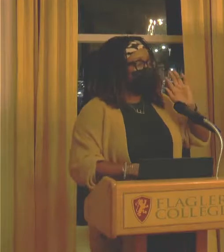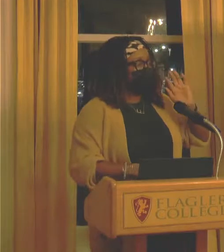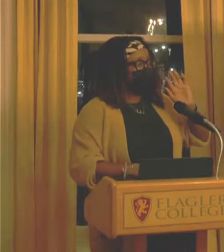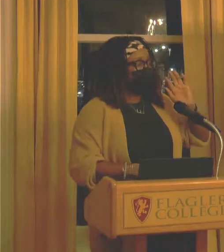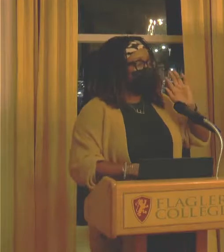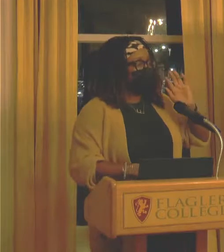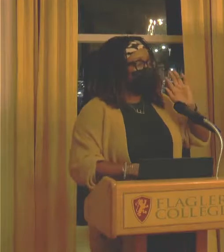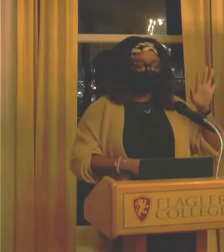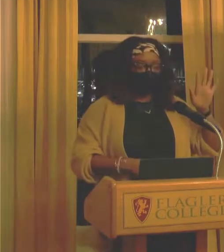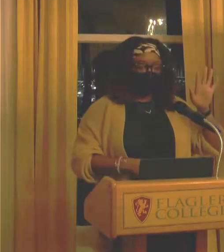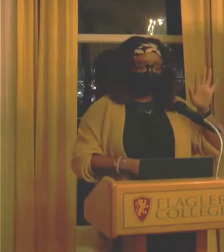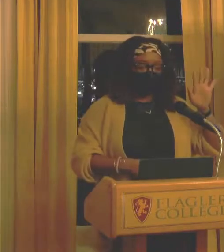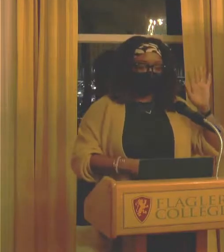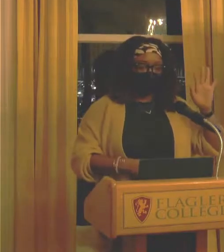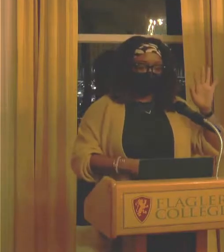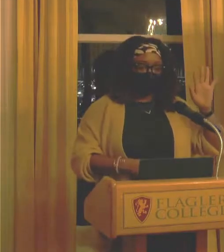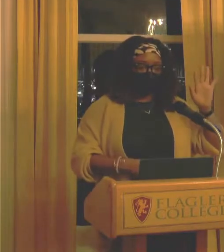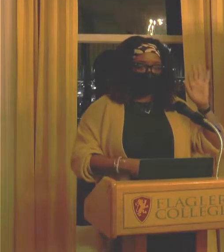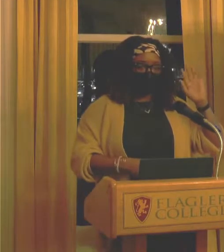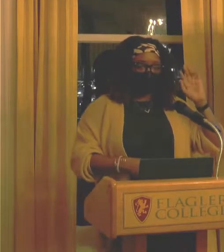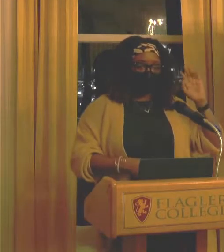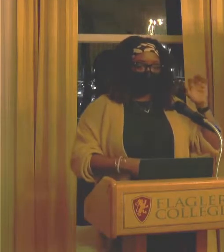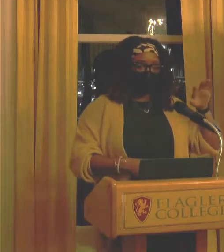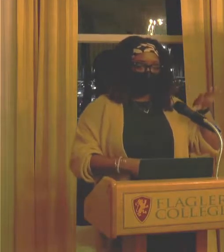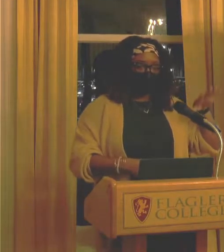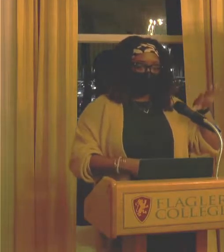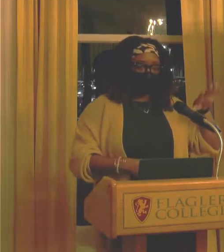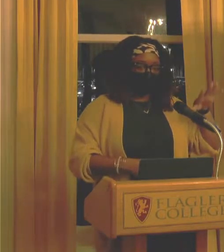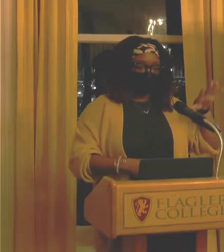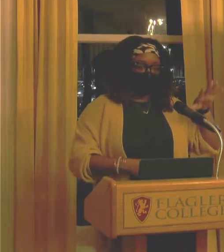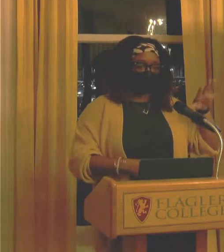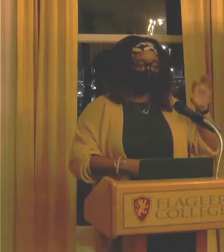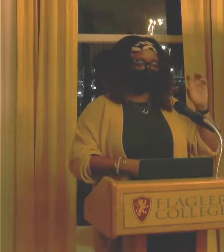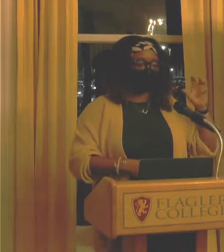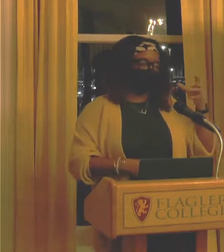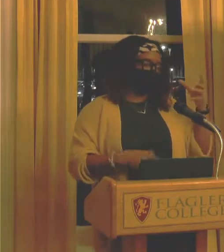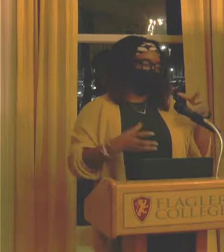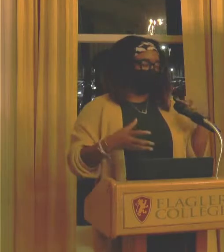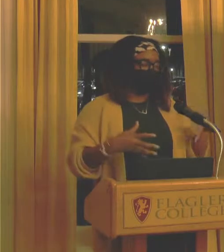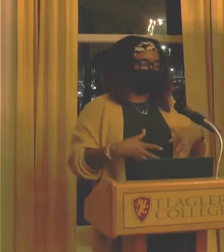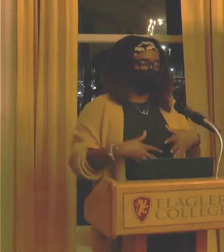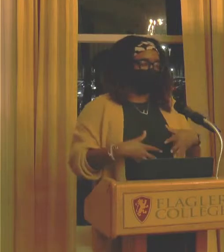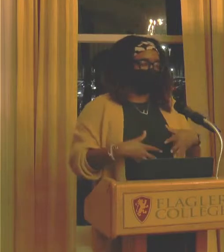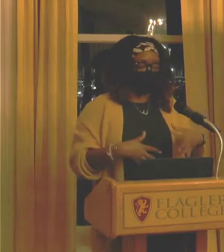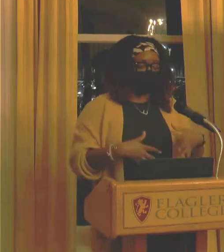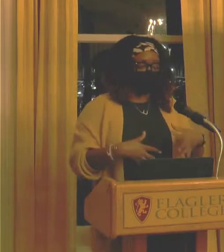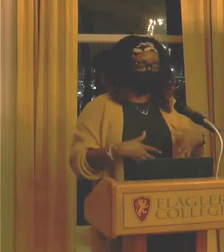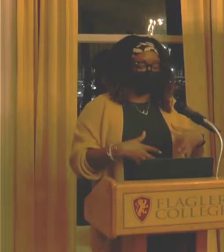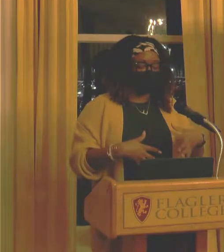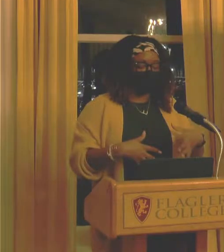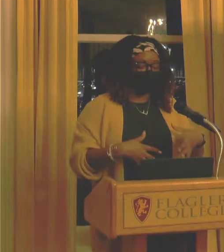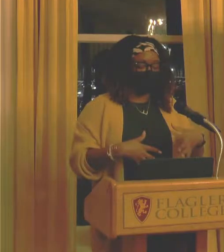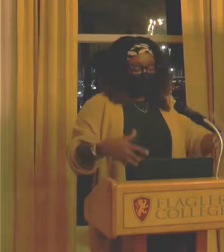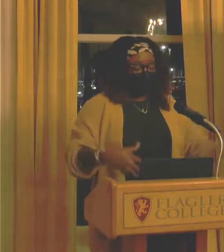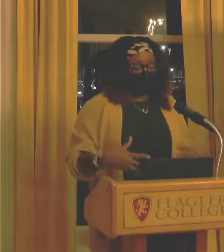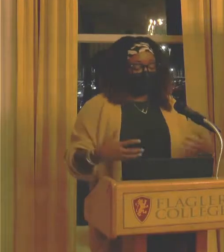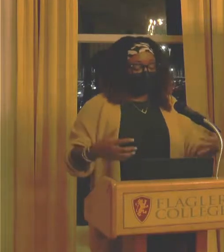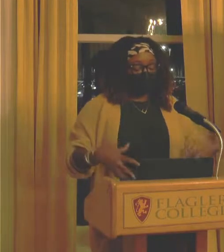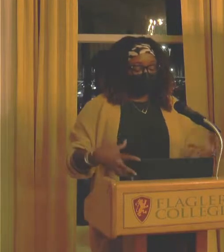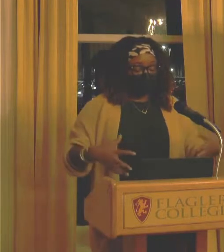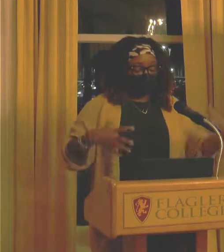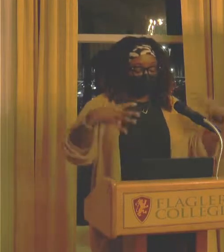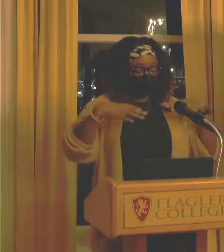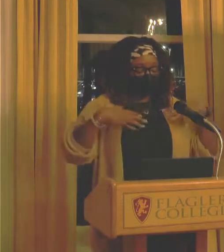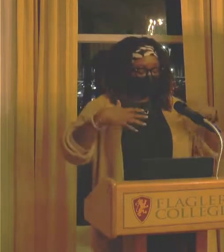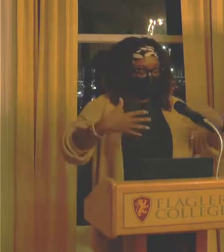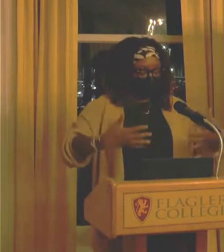of Renee Cox's photograph, The Hot and Tight Venus. Which is, I don't know if any of you are familiar with it, but it's an image